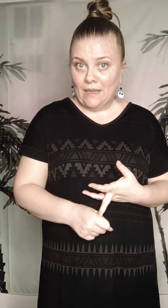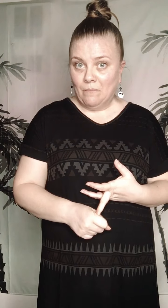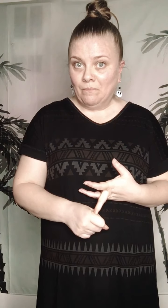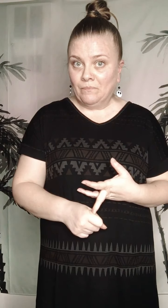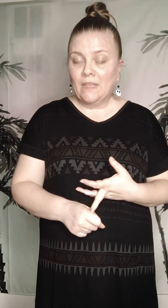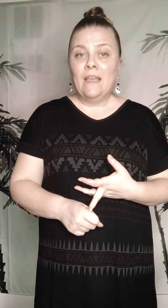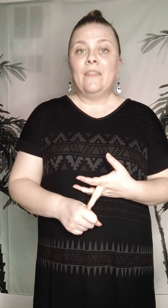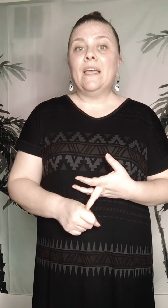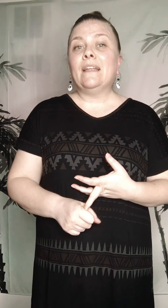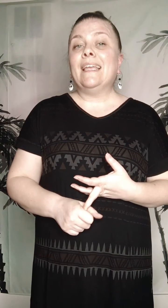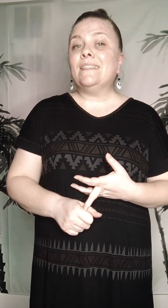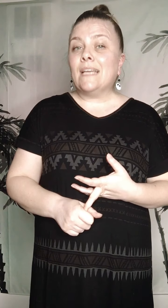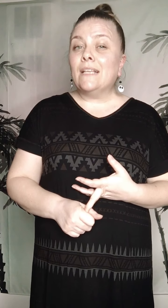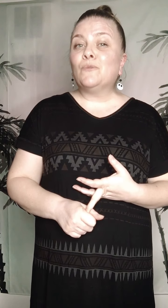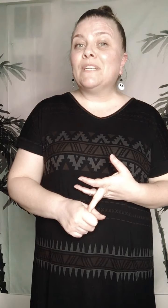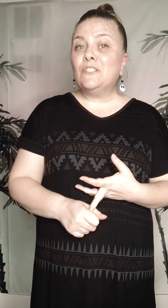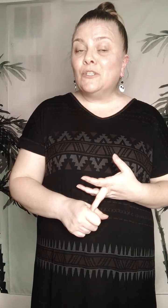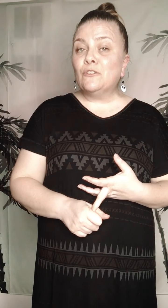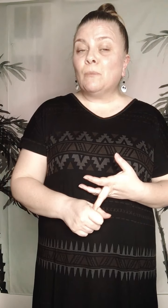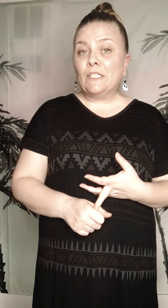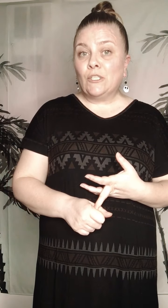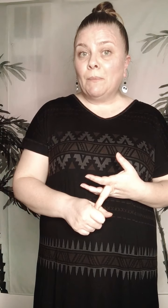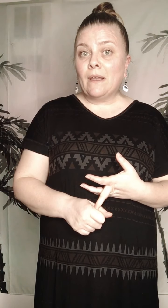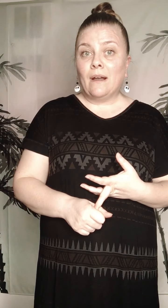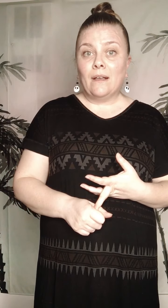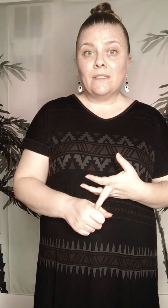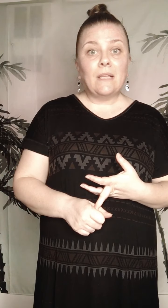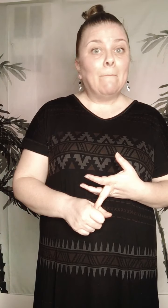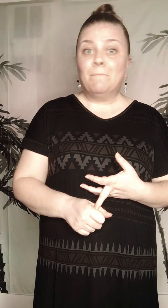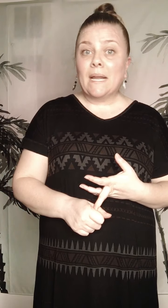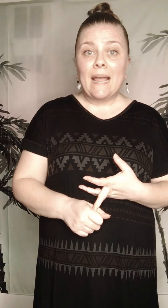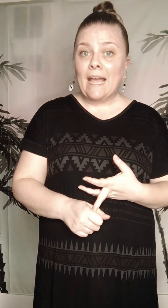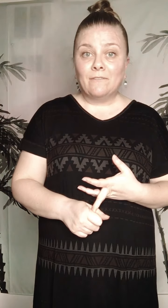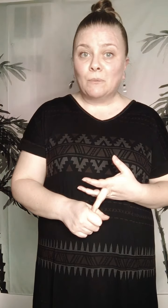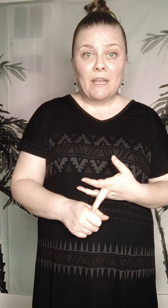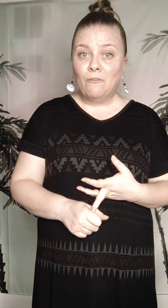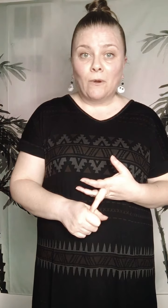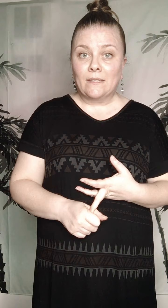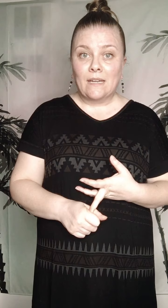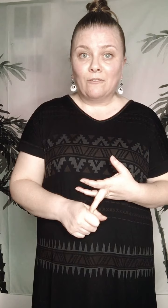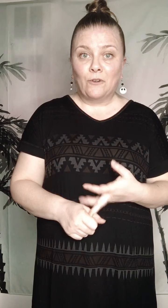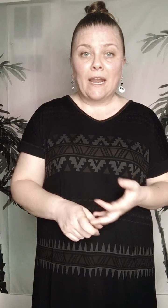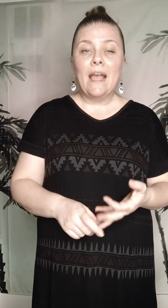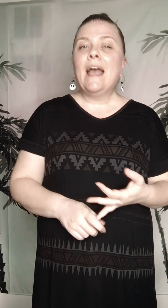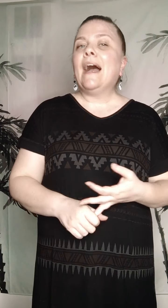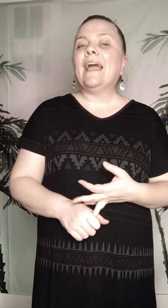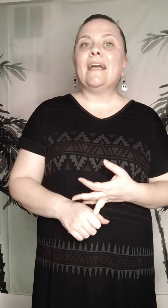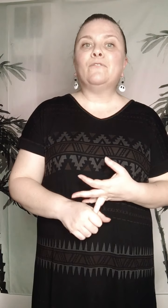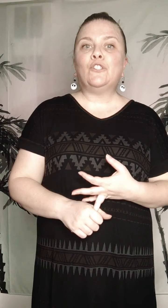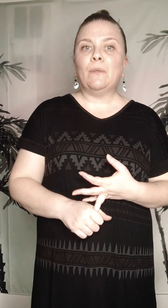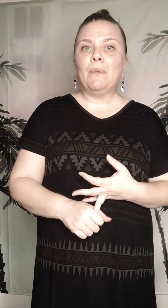that it does reduce my shipping costs, but I have to pay for it. It's not free. I have shipping